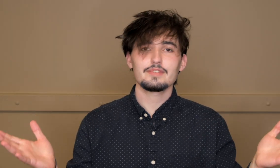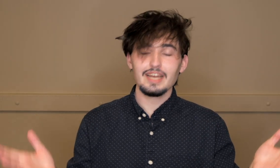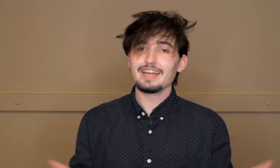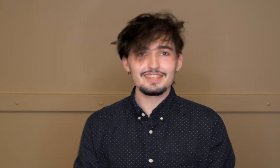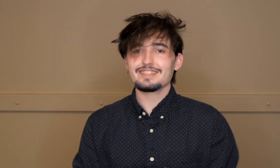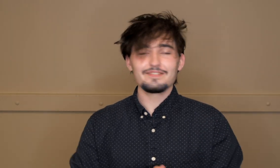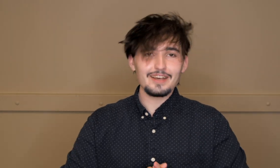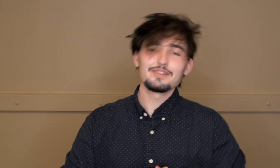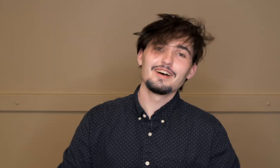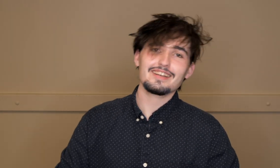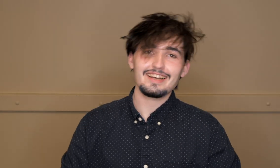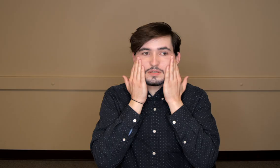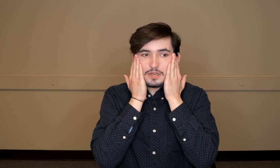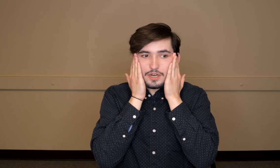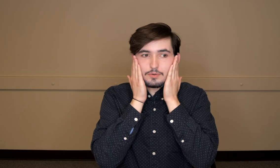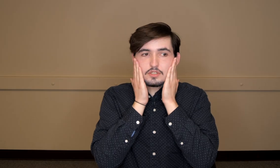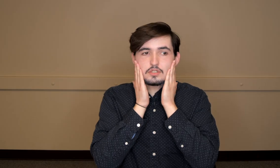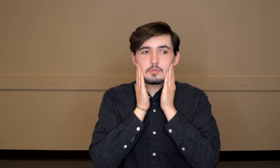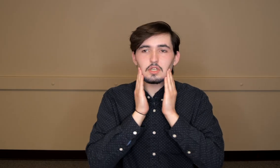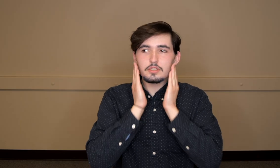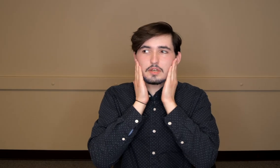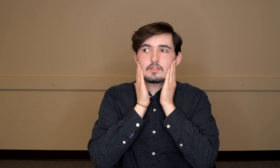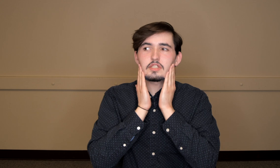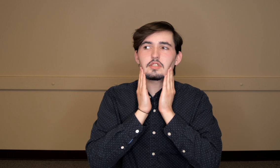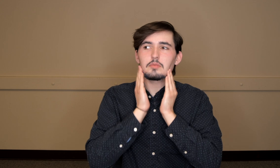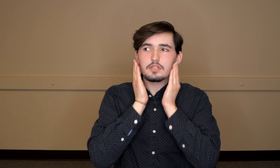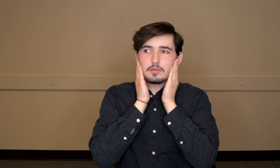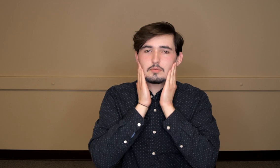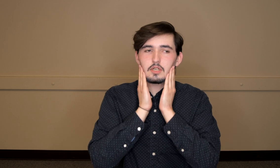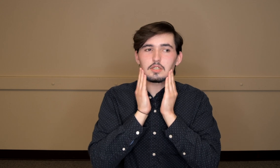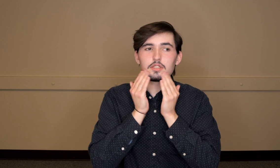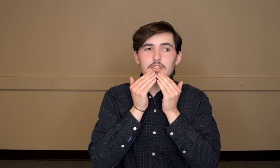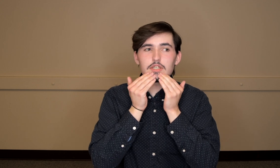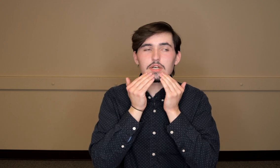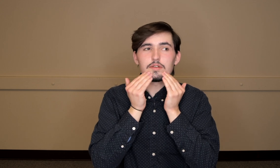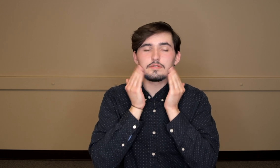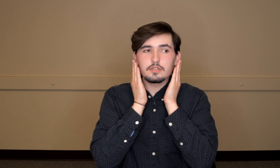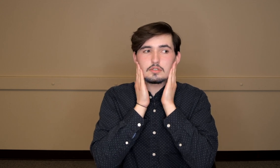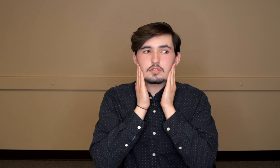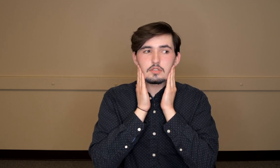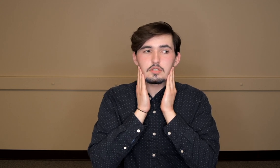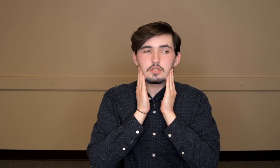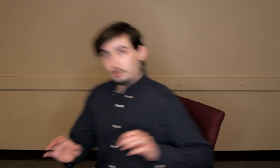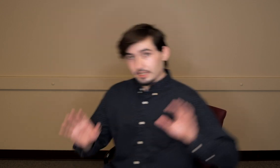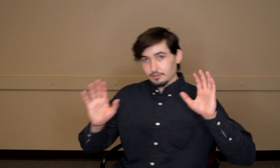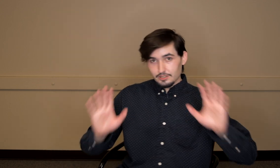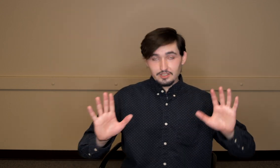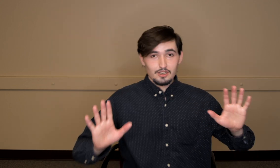And this is the final look. I really shouldn't be touching my face this much but I'm trying to see how it feels. Okay so I just got